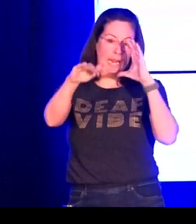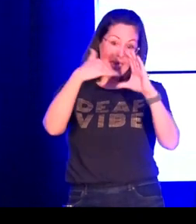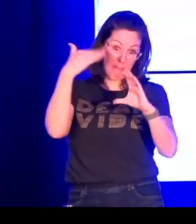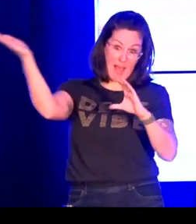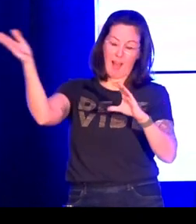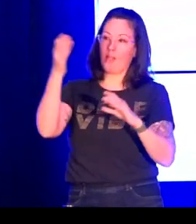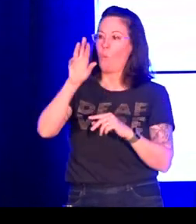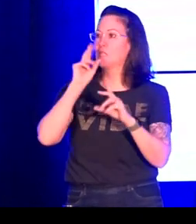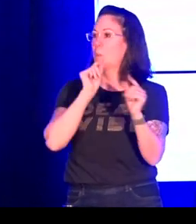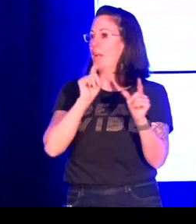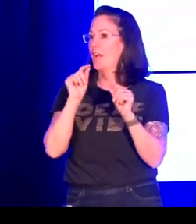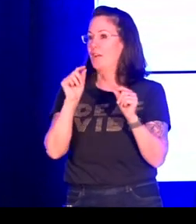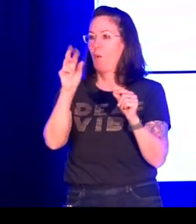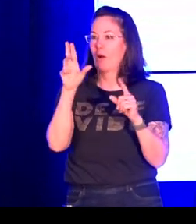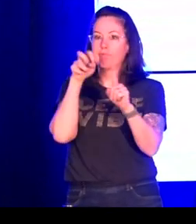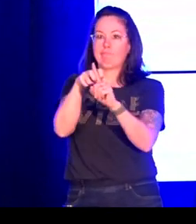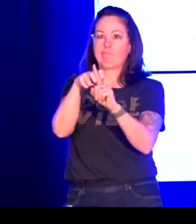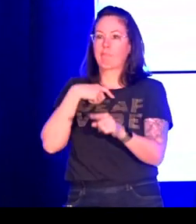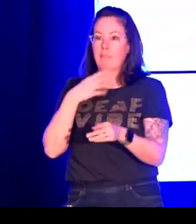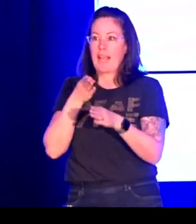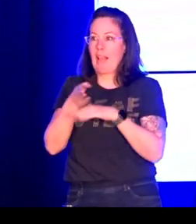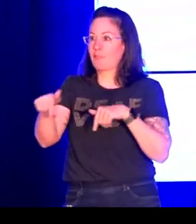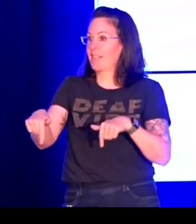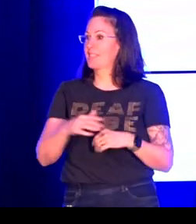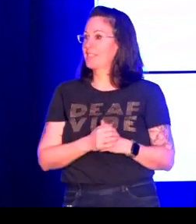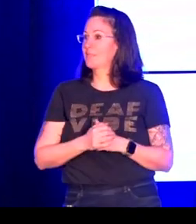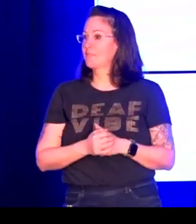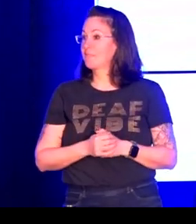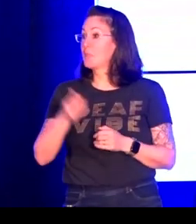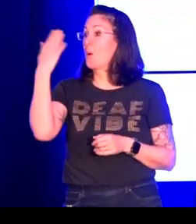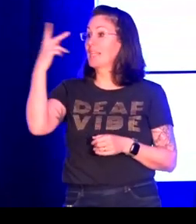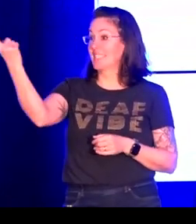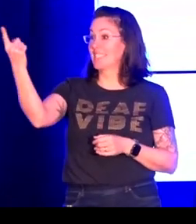Feel free to come up to me to ask questions or reach out to me on Twitter or email after this.